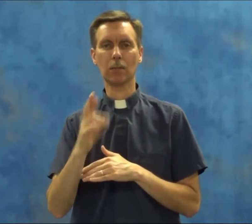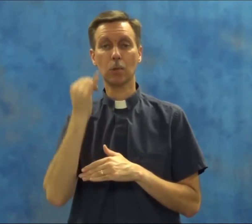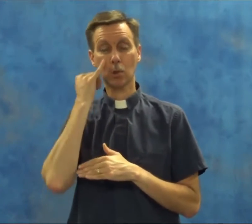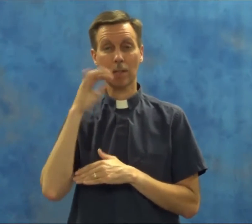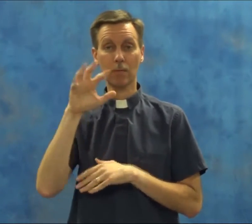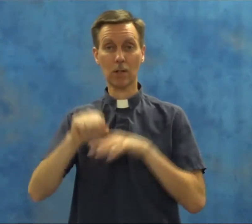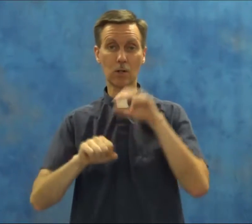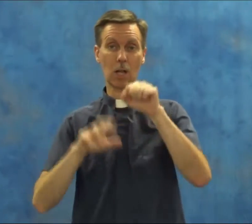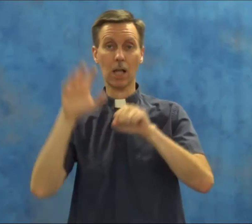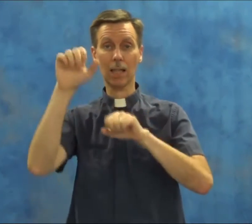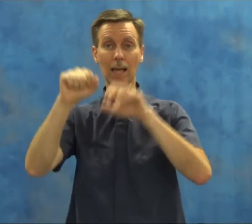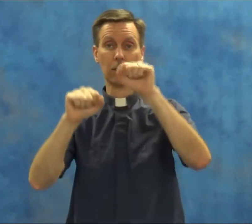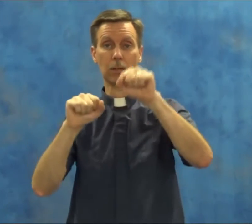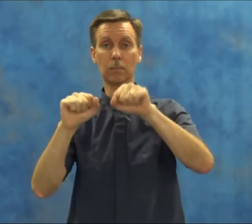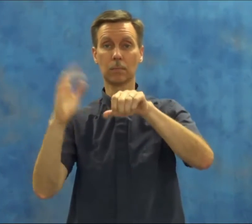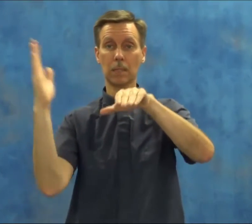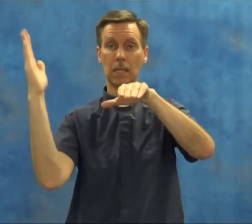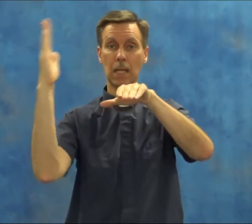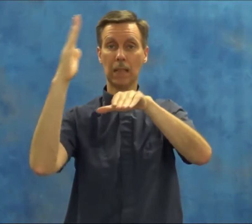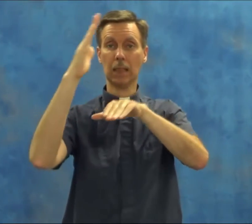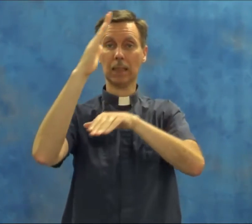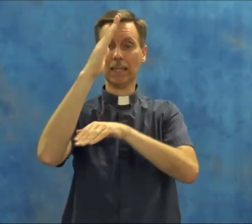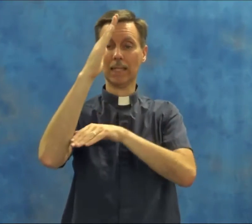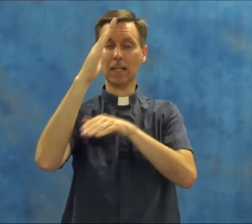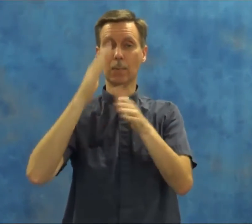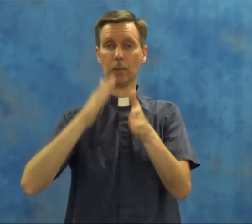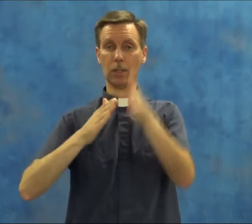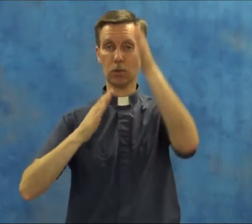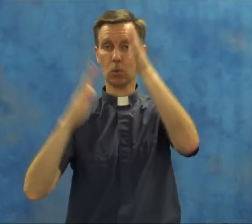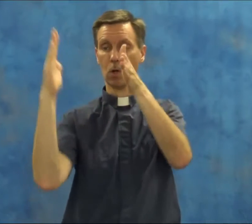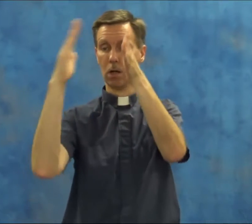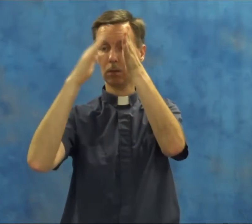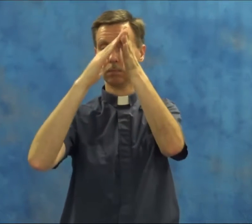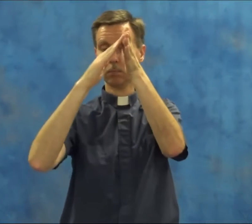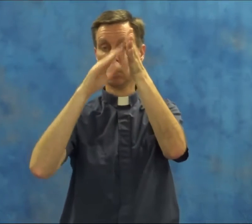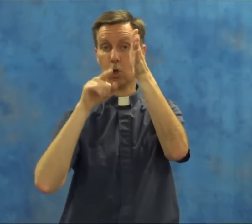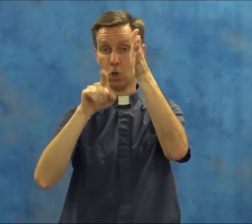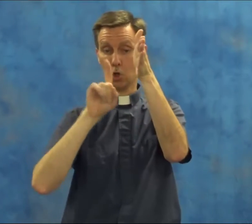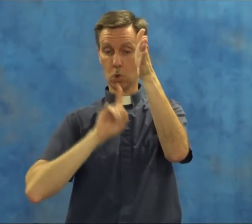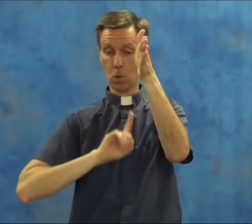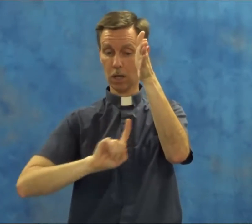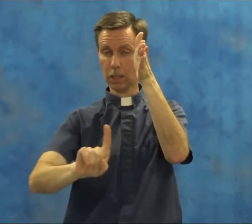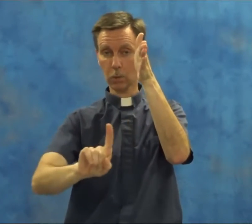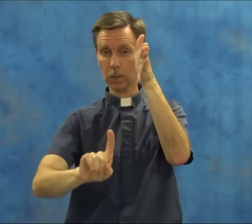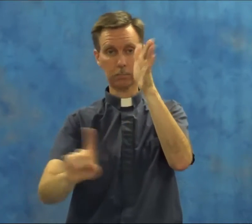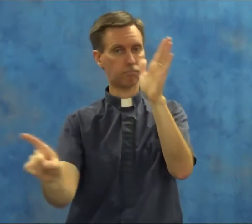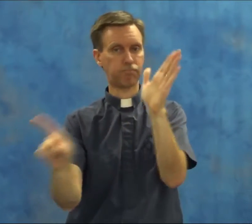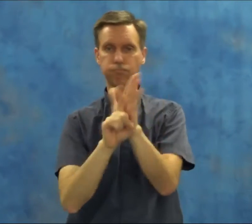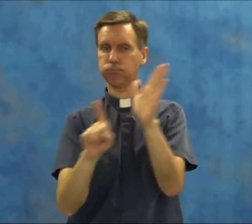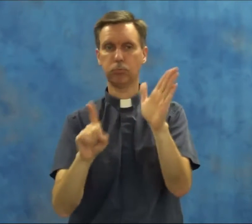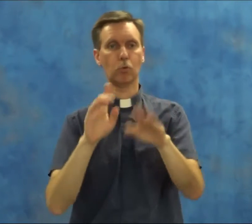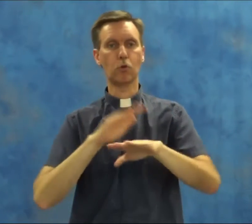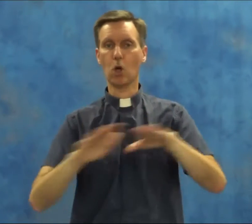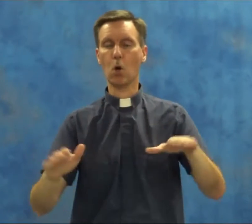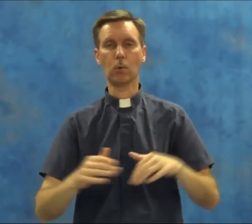So if there's a ladder leaning up against the wall, you walk under it, don't,